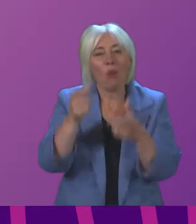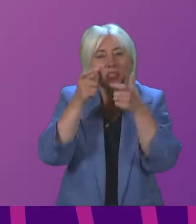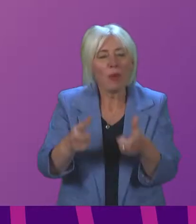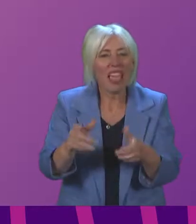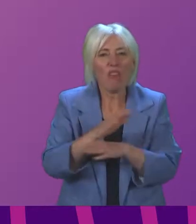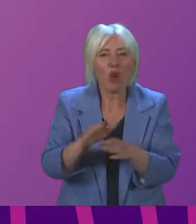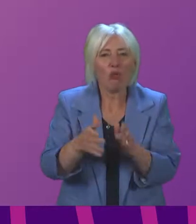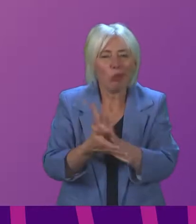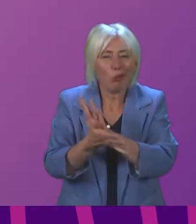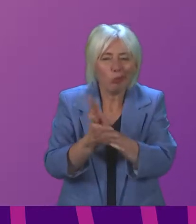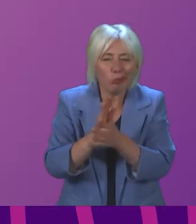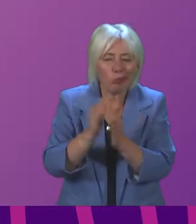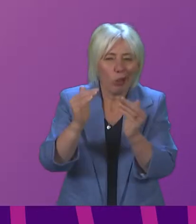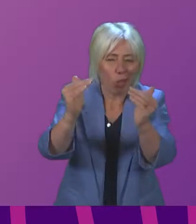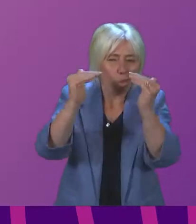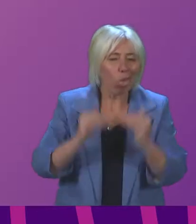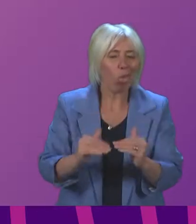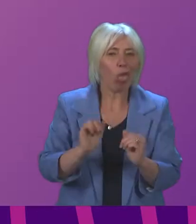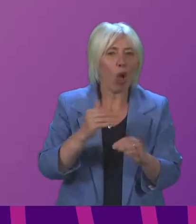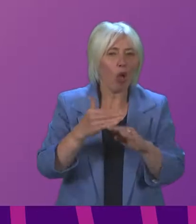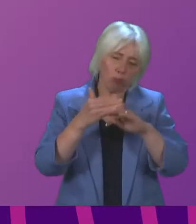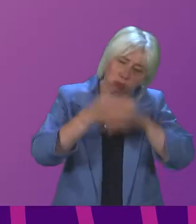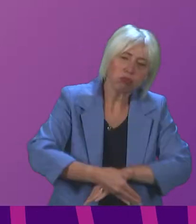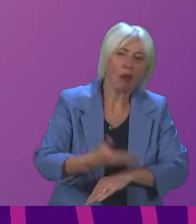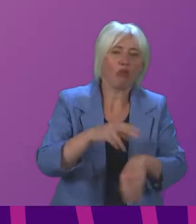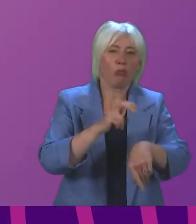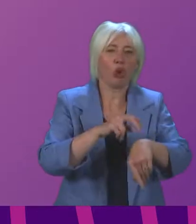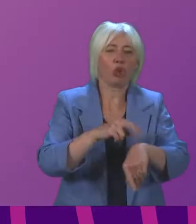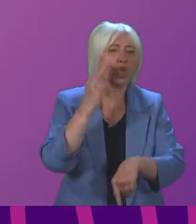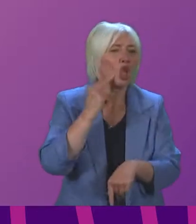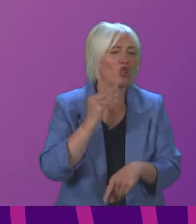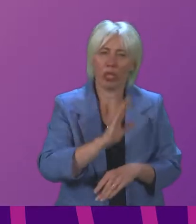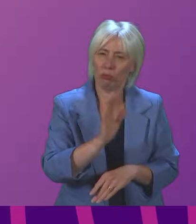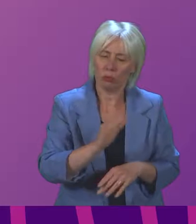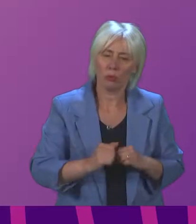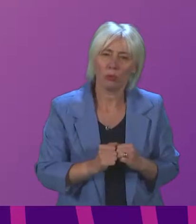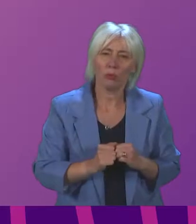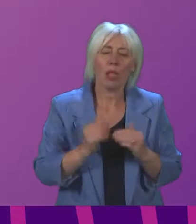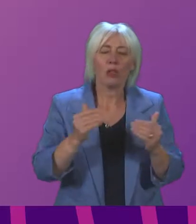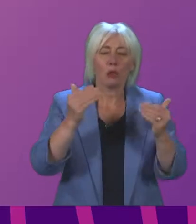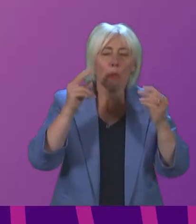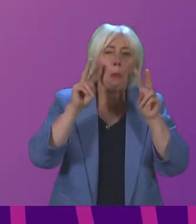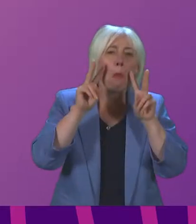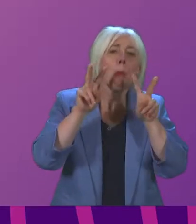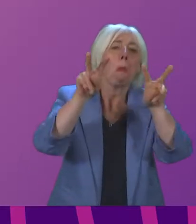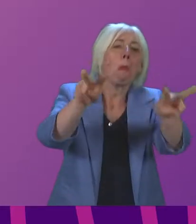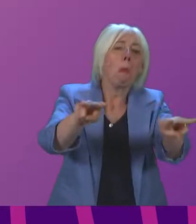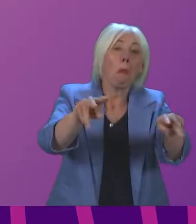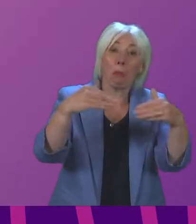careful not to undermine the tremendous work which our doctors, nurses and other health staff are doing. Looking further forward, there is still a lot